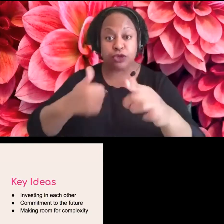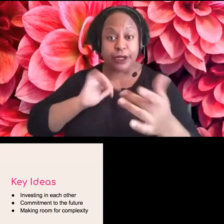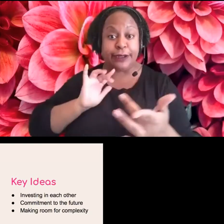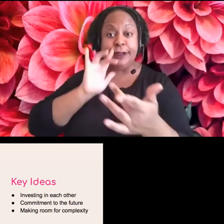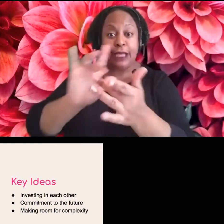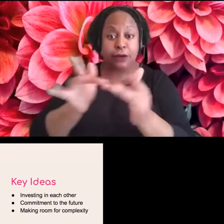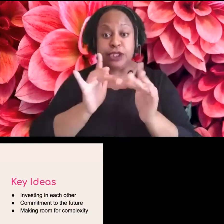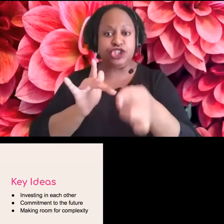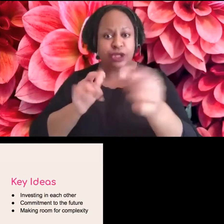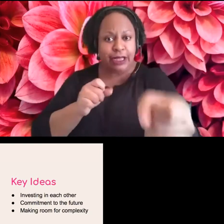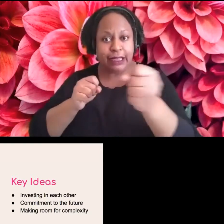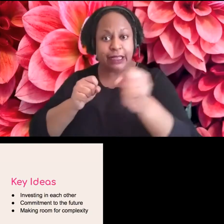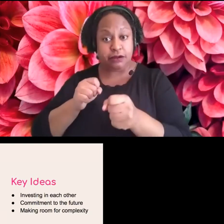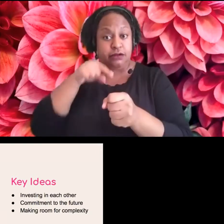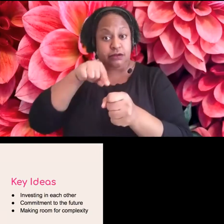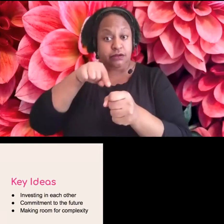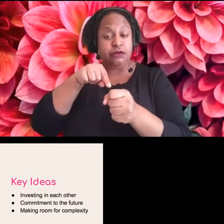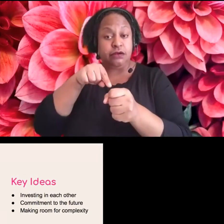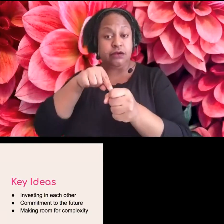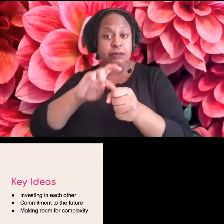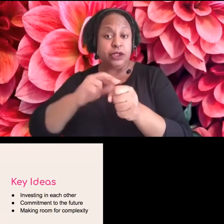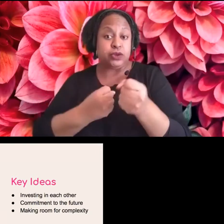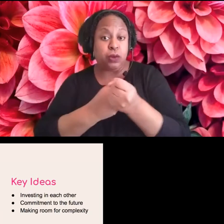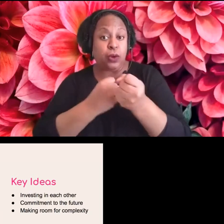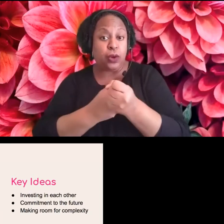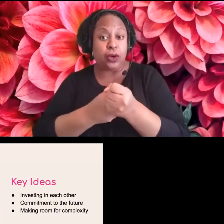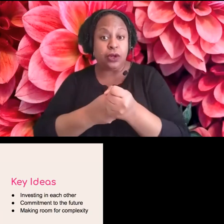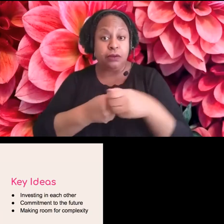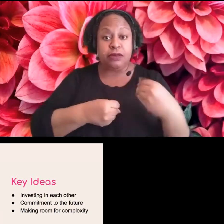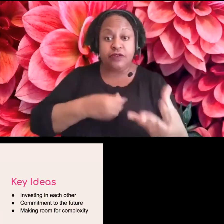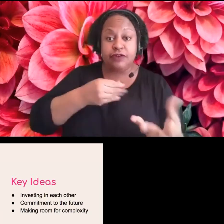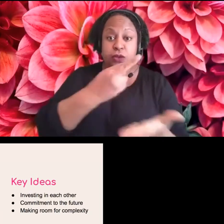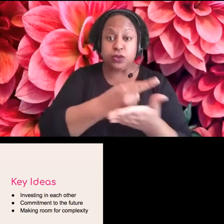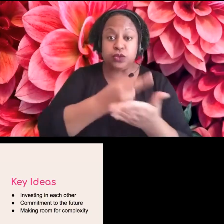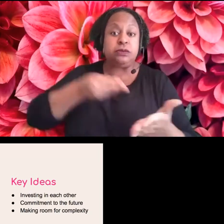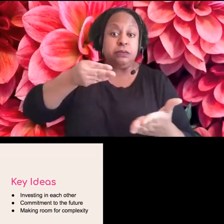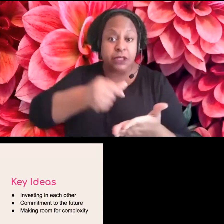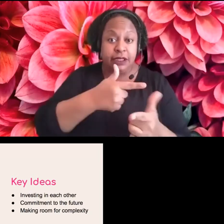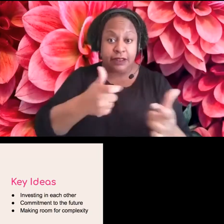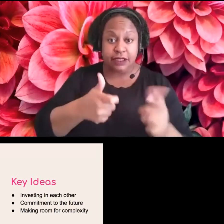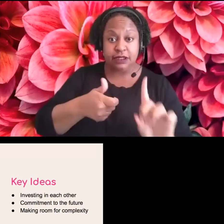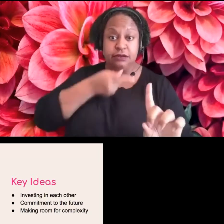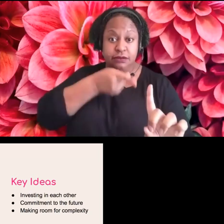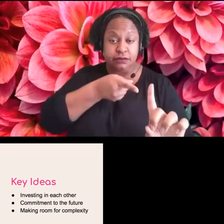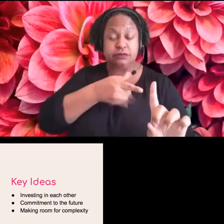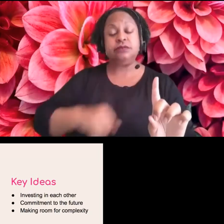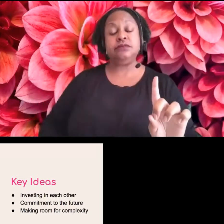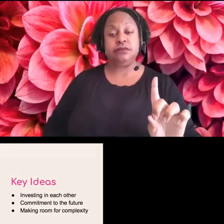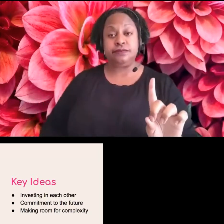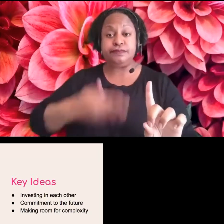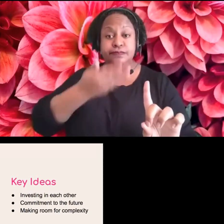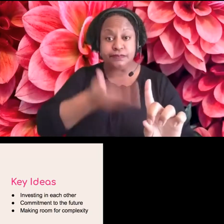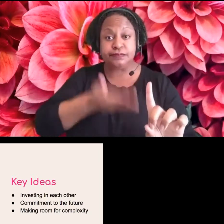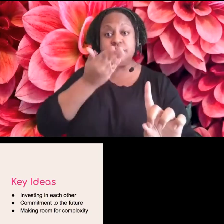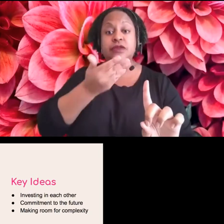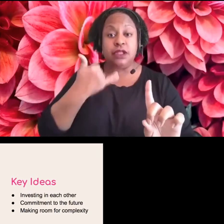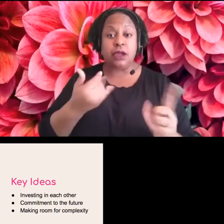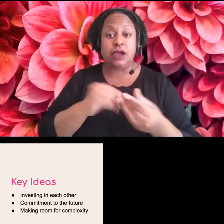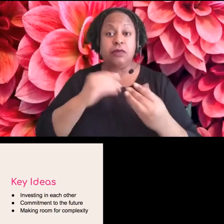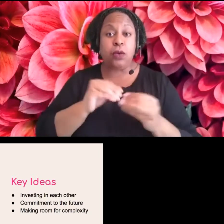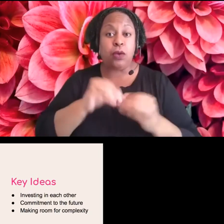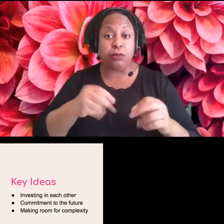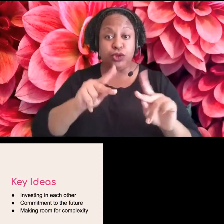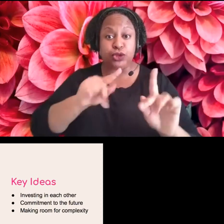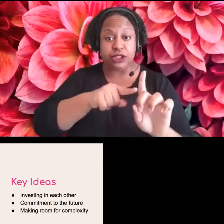only are supporting that person, um, with resources, but you are providing them more opportunities and